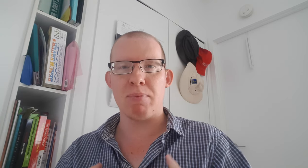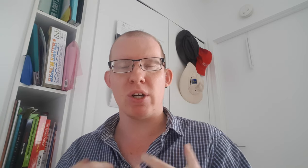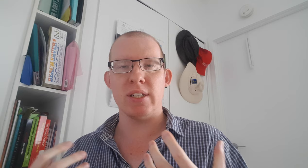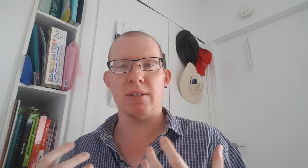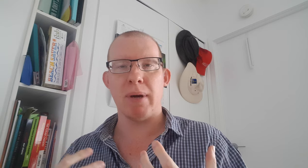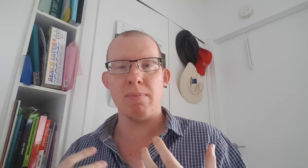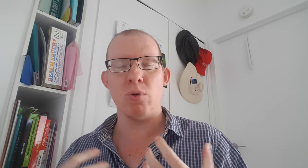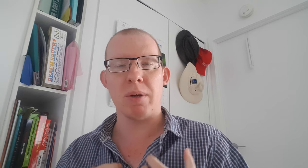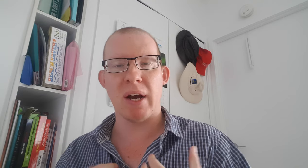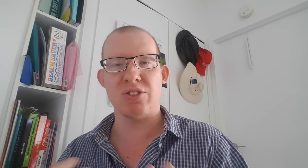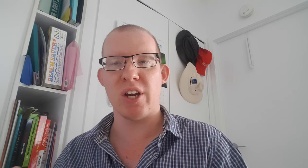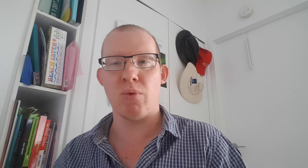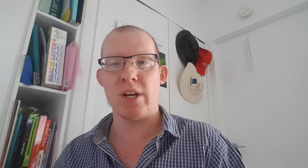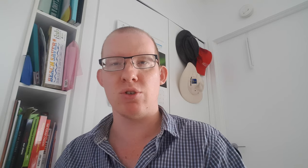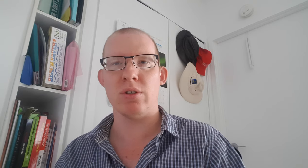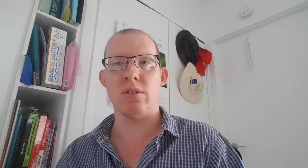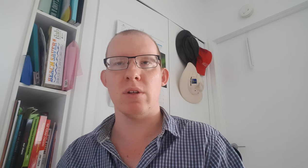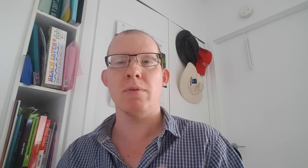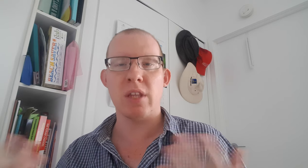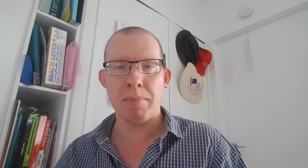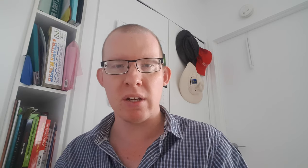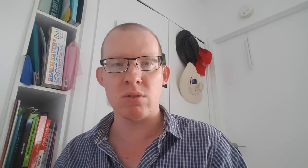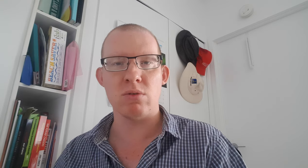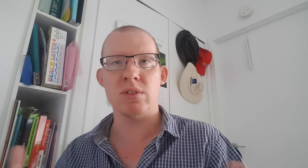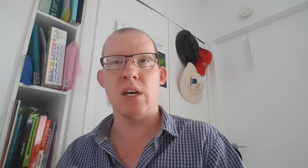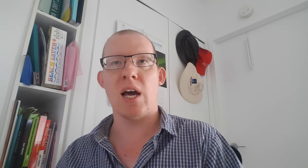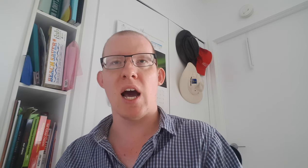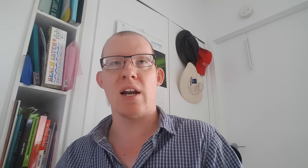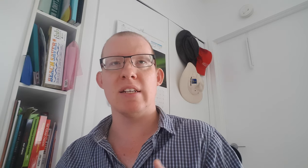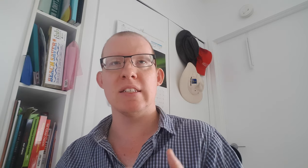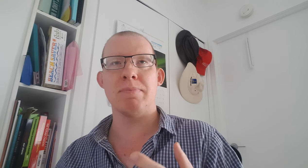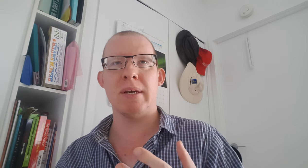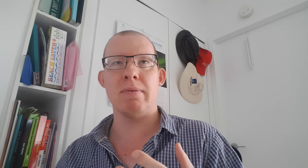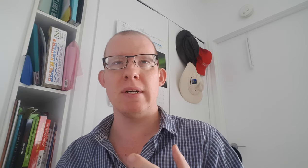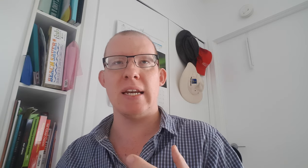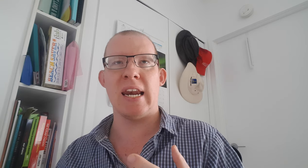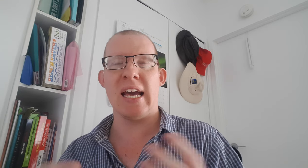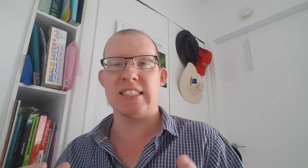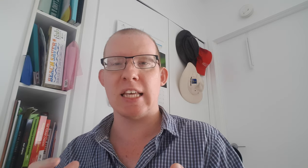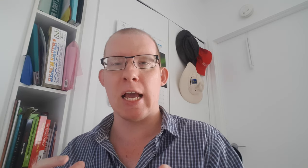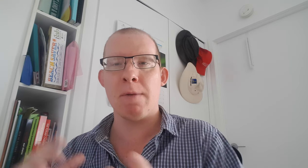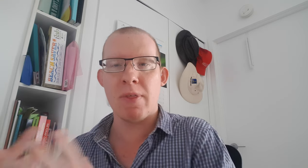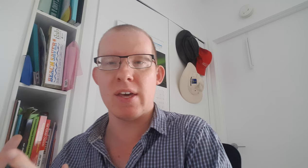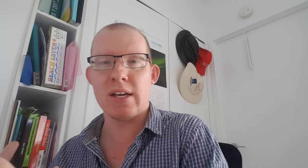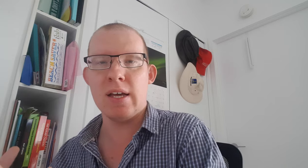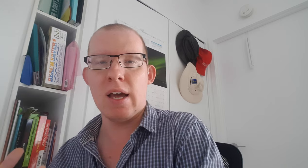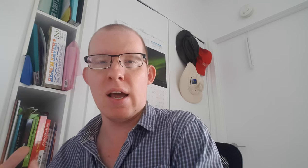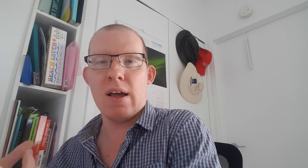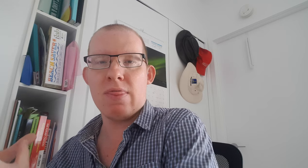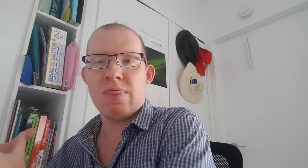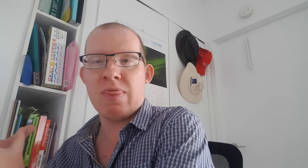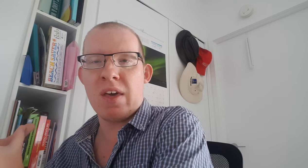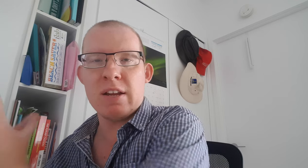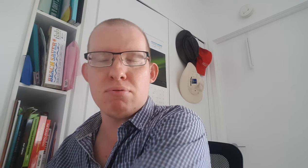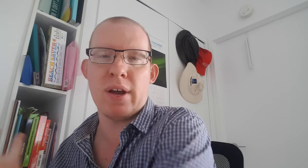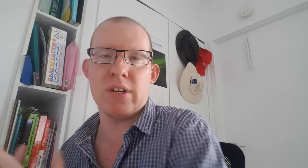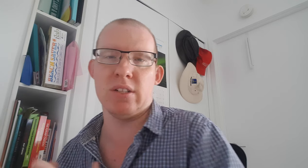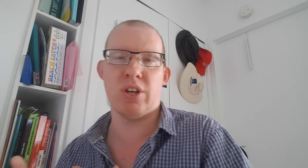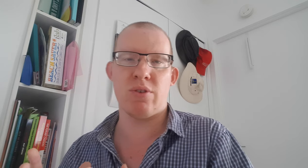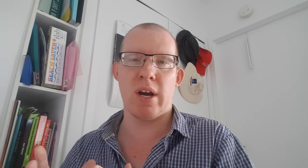because the people in my generation and the millennials are a little bit less empathy than the previous generation